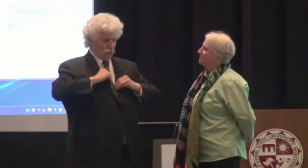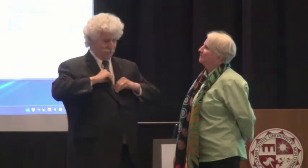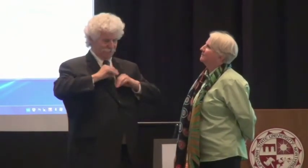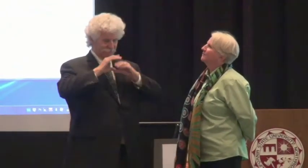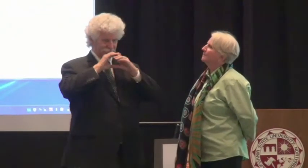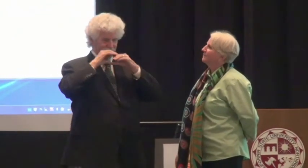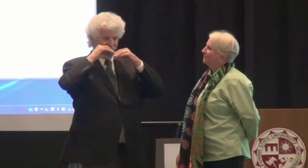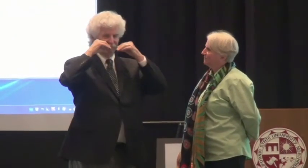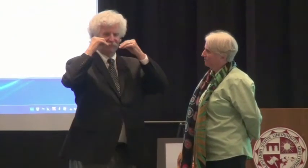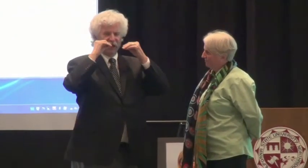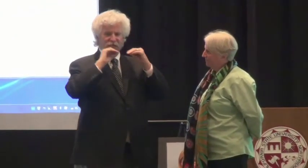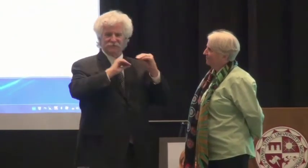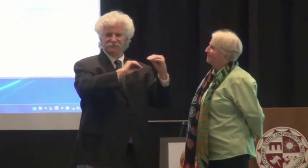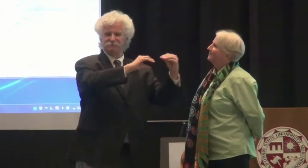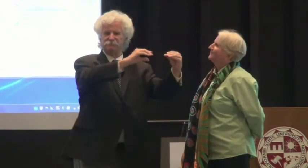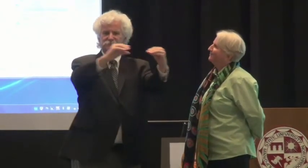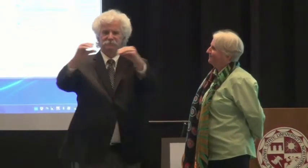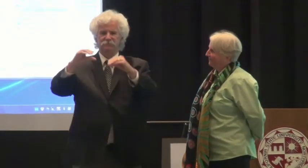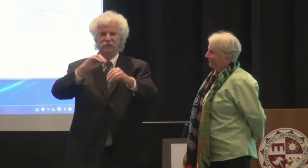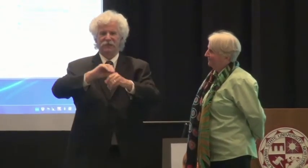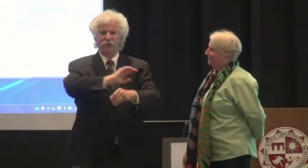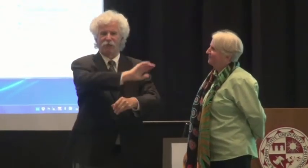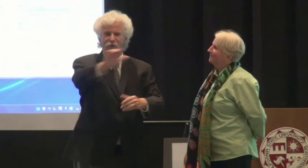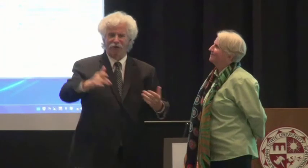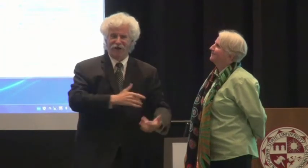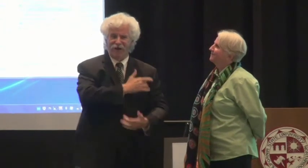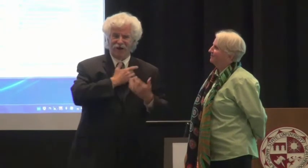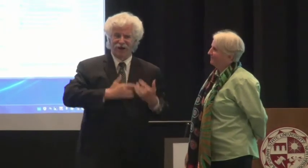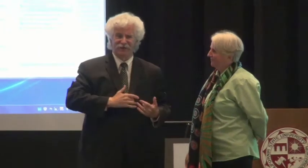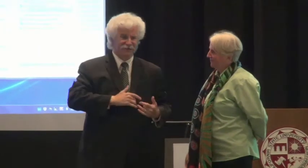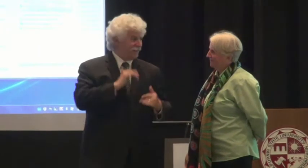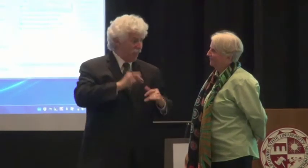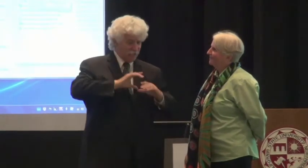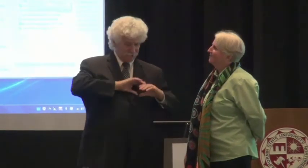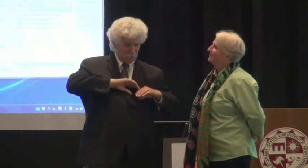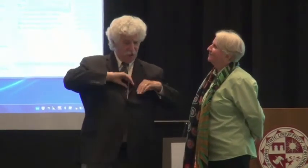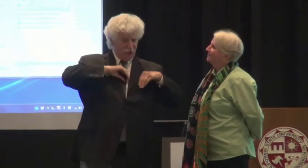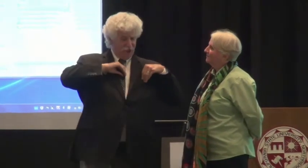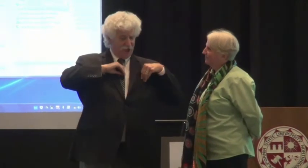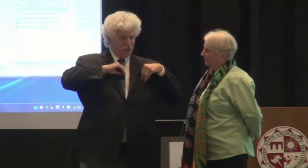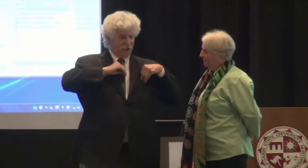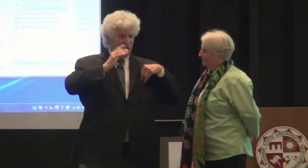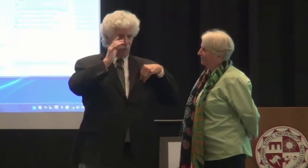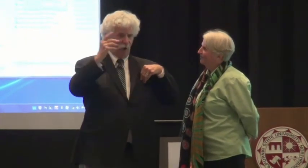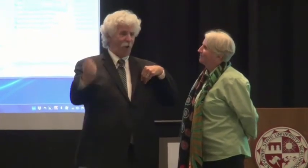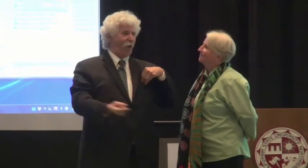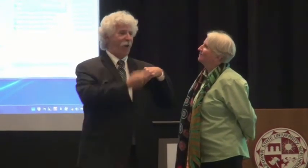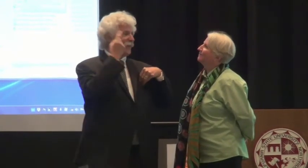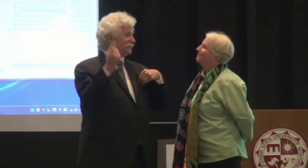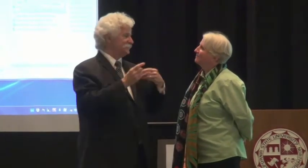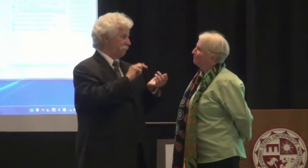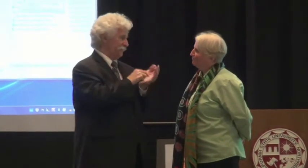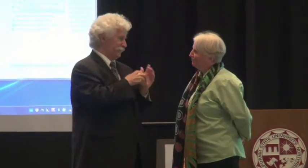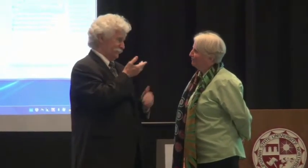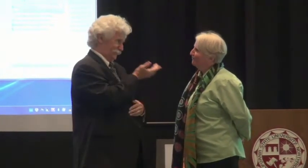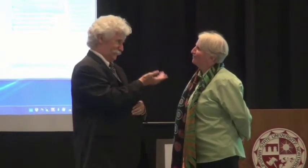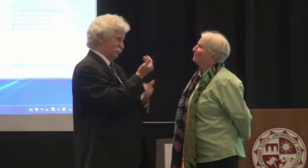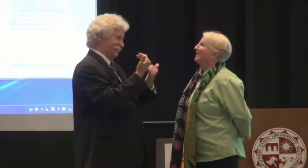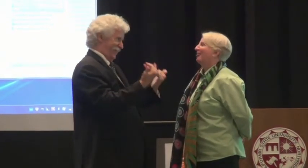And you brought this smile to our souls and put this into our hearts. And that smile we wear today will be